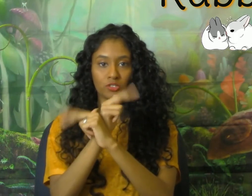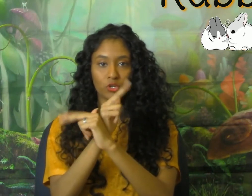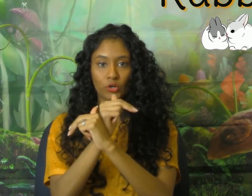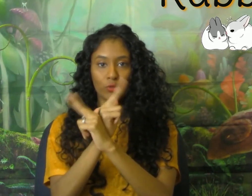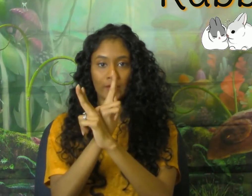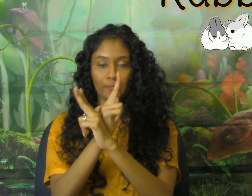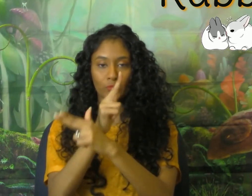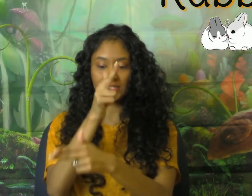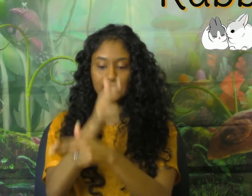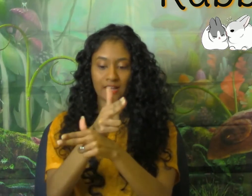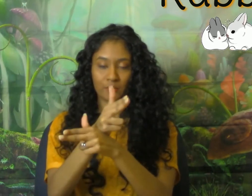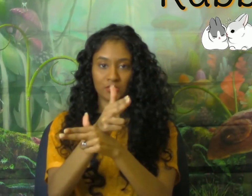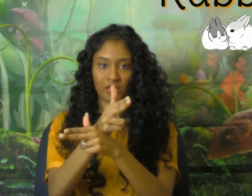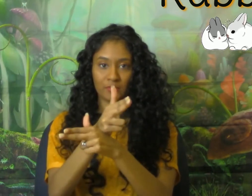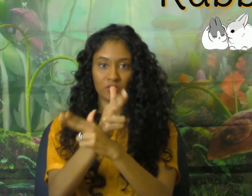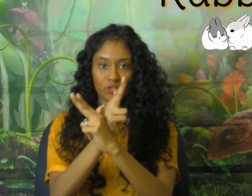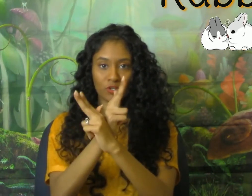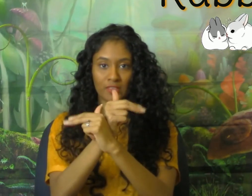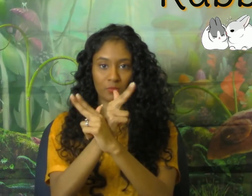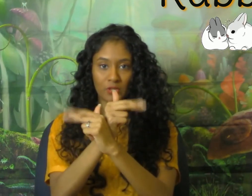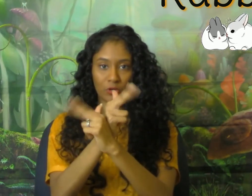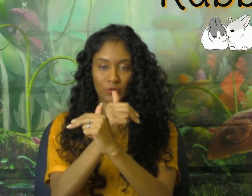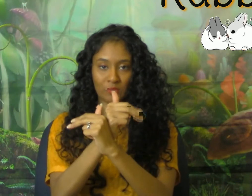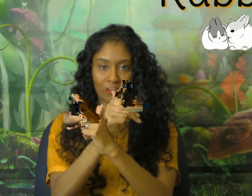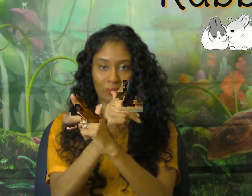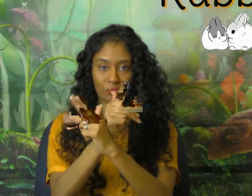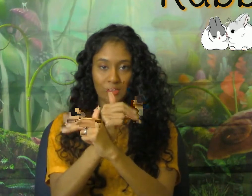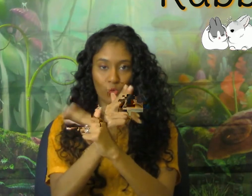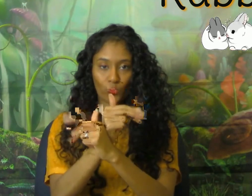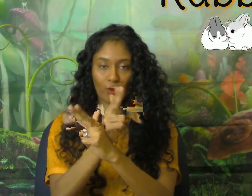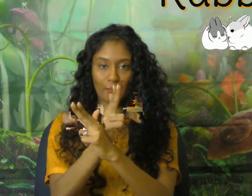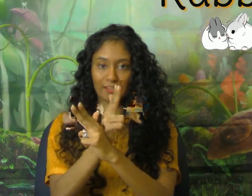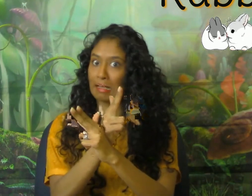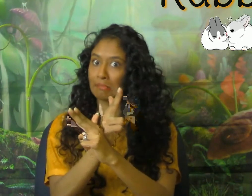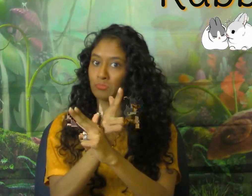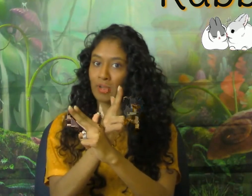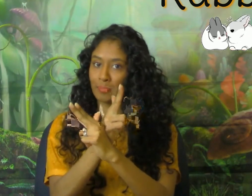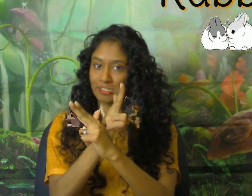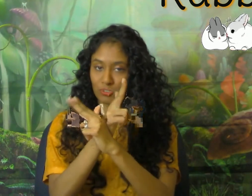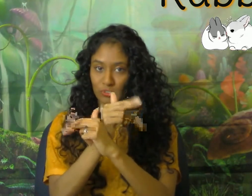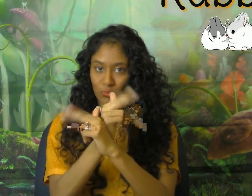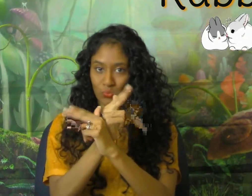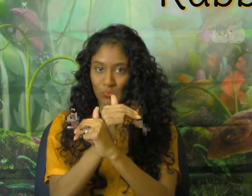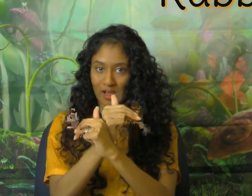curl them. We stack them on top of each other and then we curl them down. Rabbit. Kind of like rabbit ears. Rabbit.